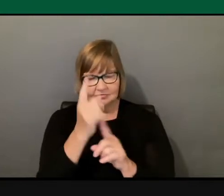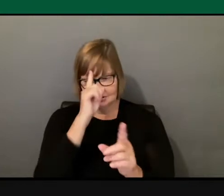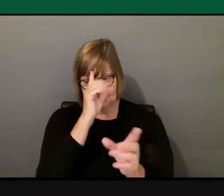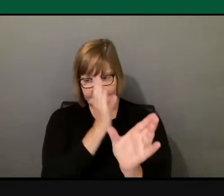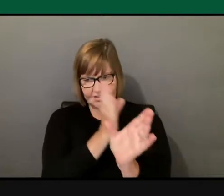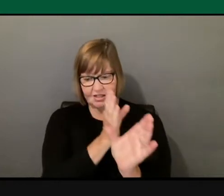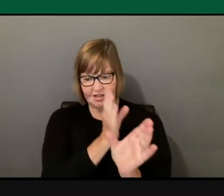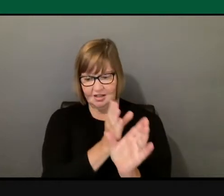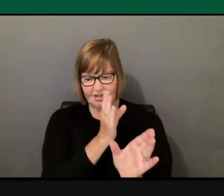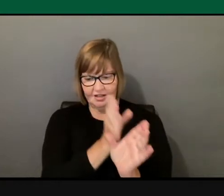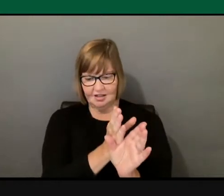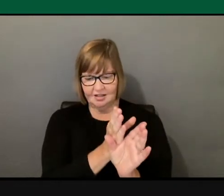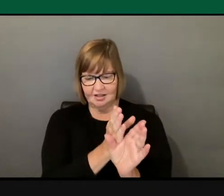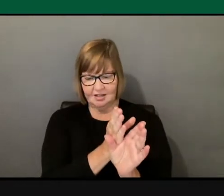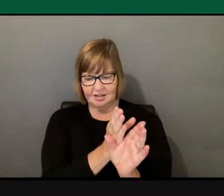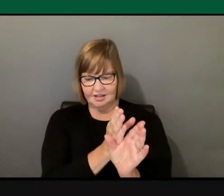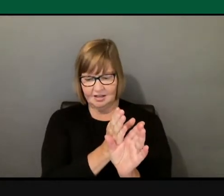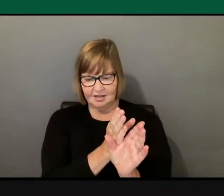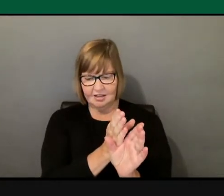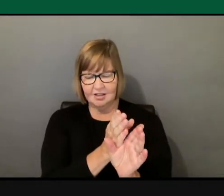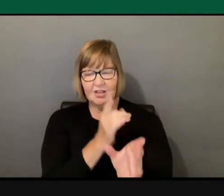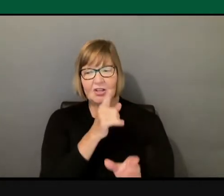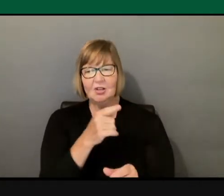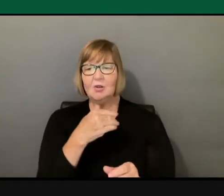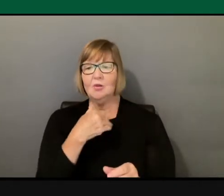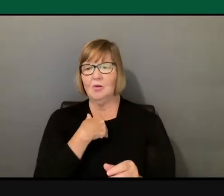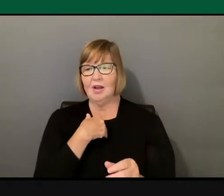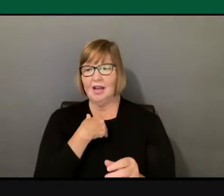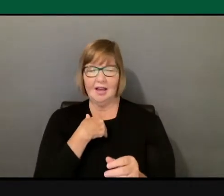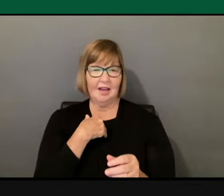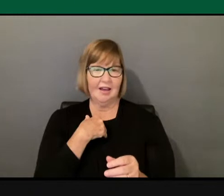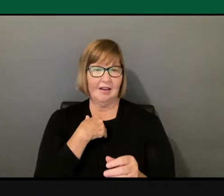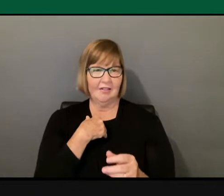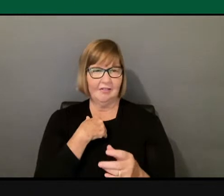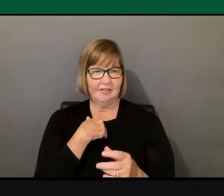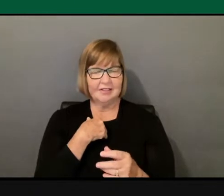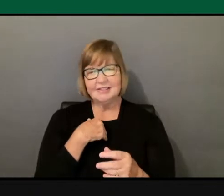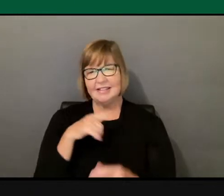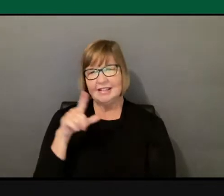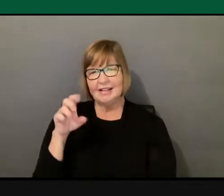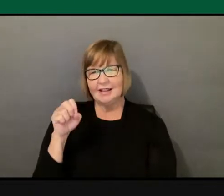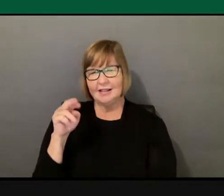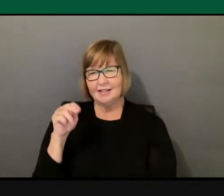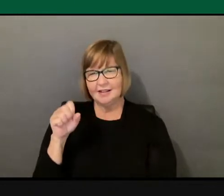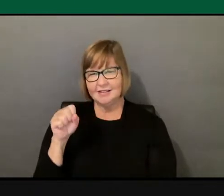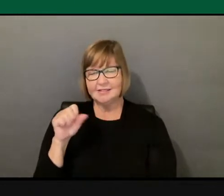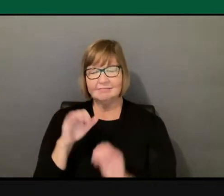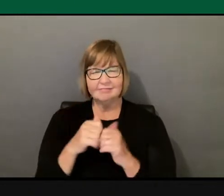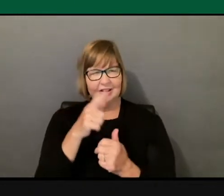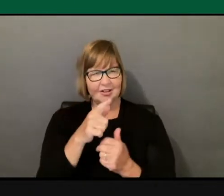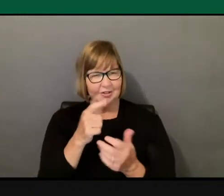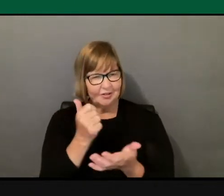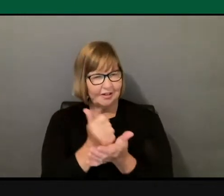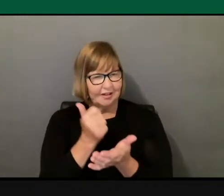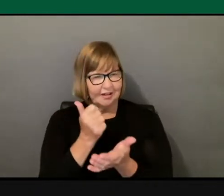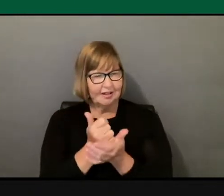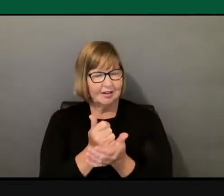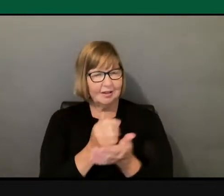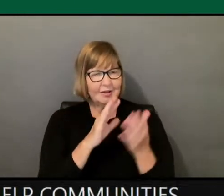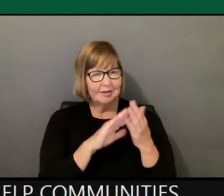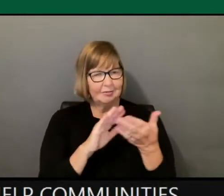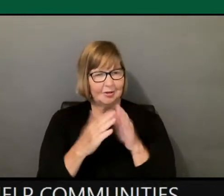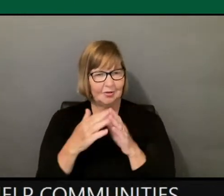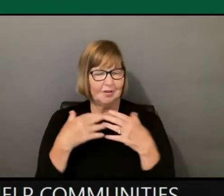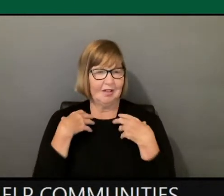unique psychological lens on how you approach and help communities heal. And I know you've done that in the community as a